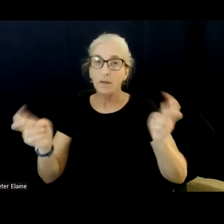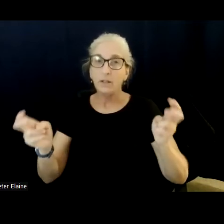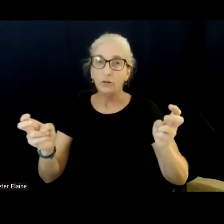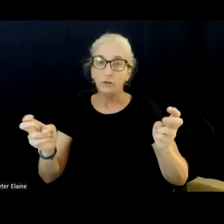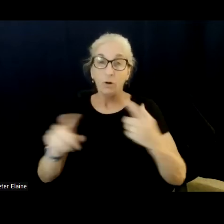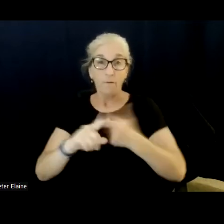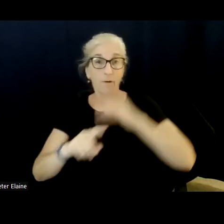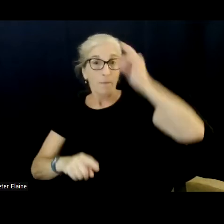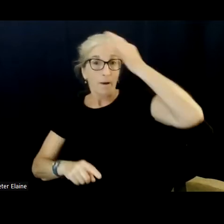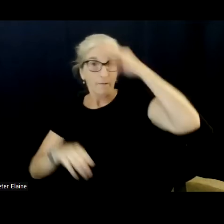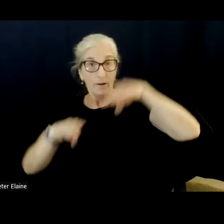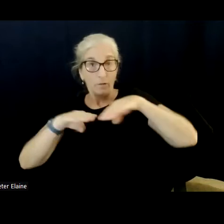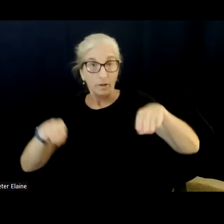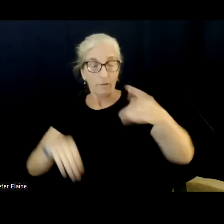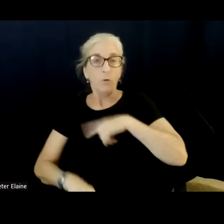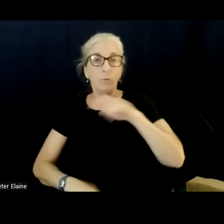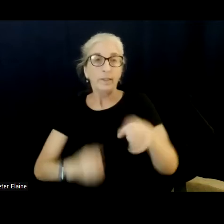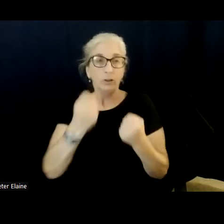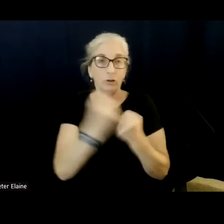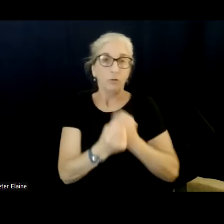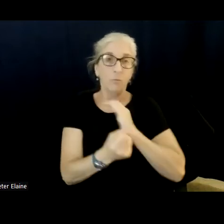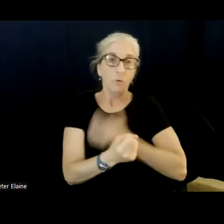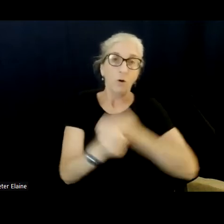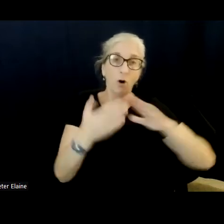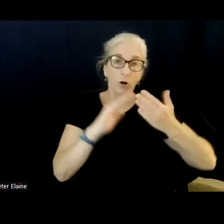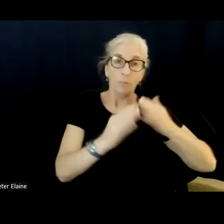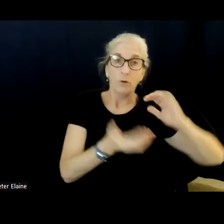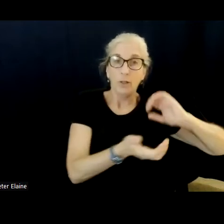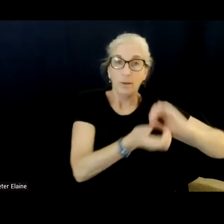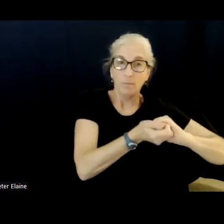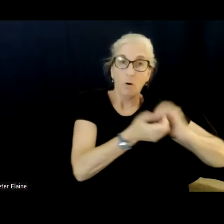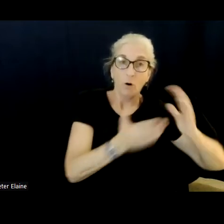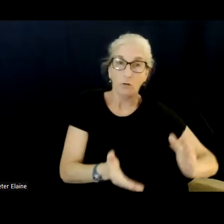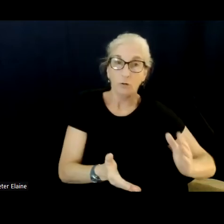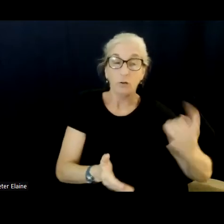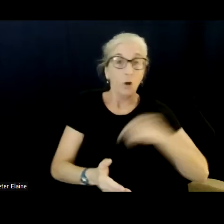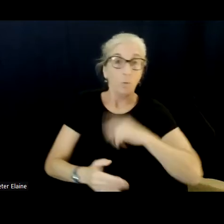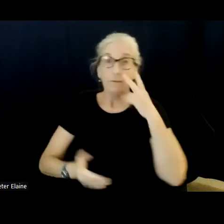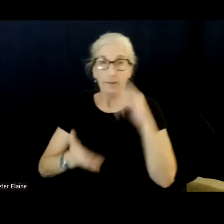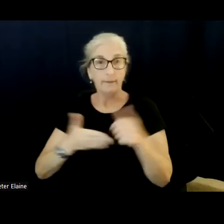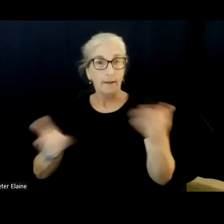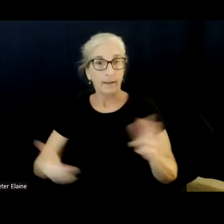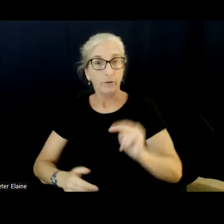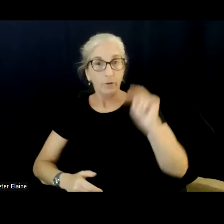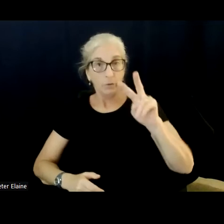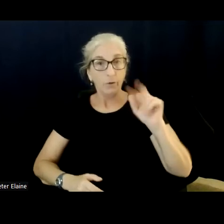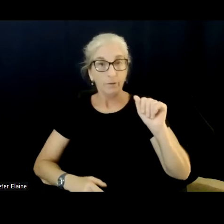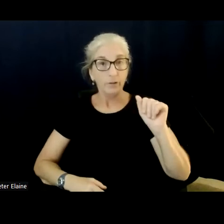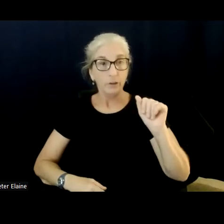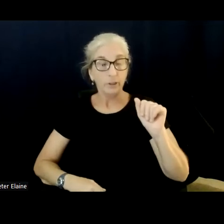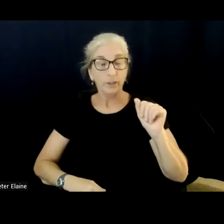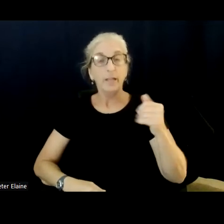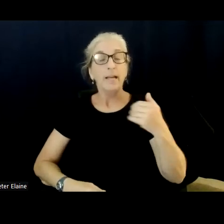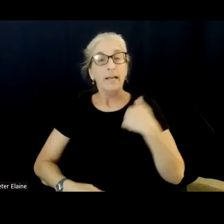we need to support our community partners. And we've certainly seen that here in the Northern Virginia area area. There's certain, uh, uh, police